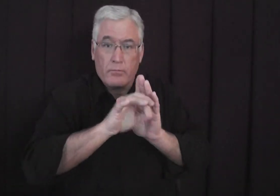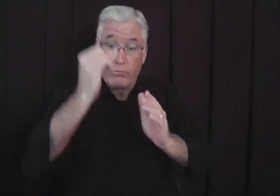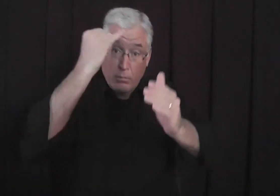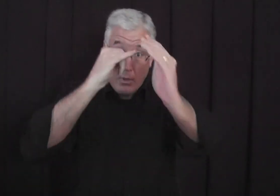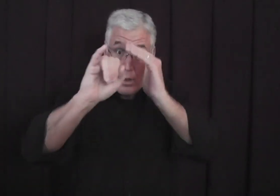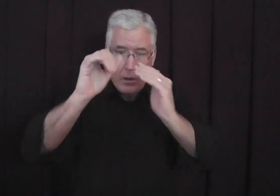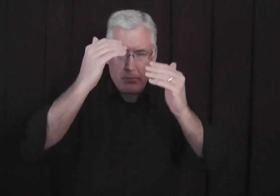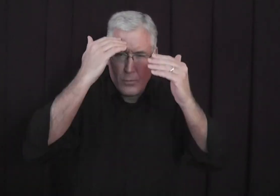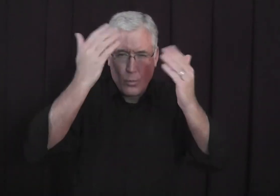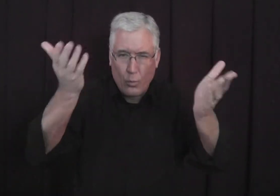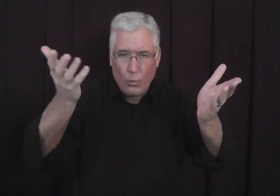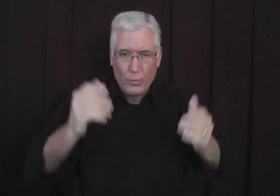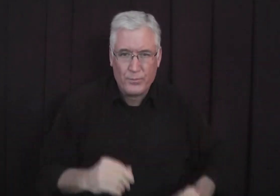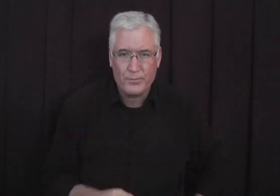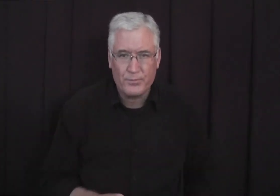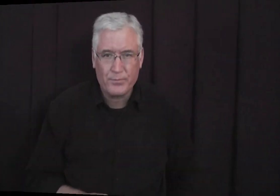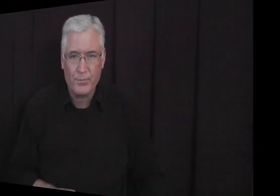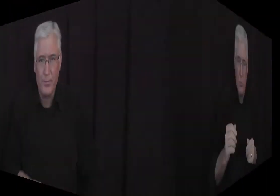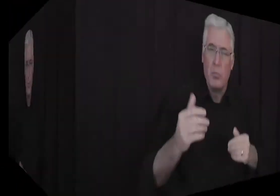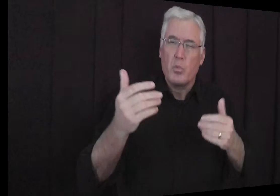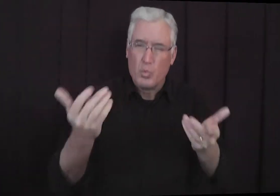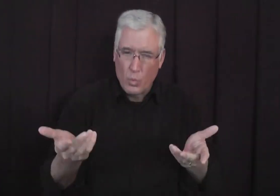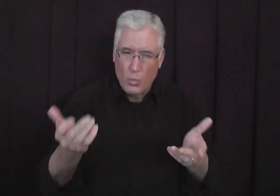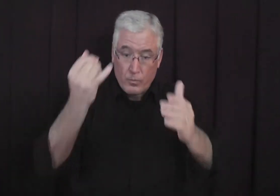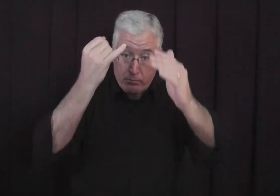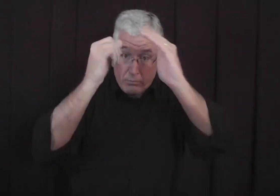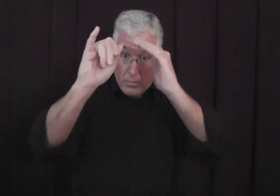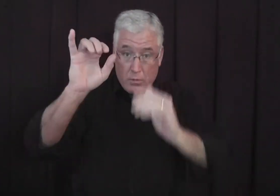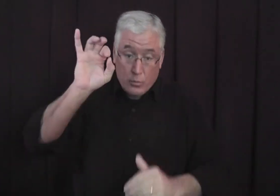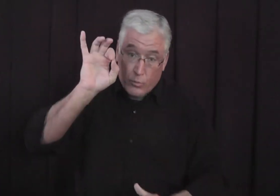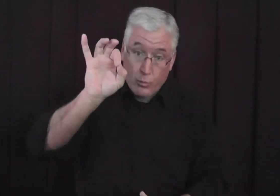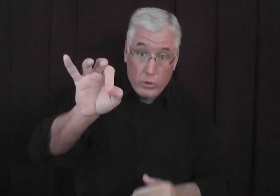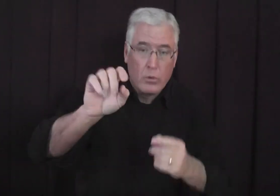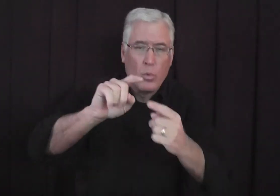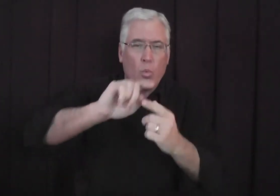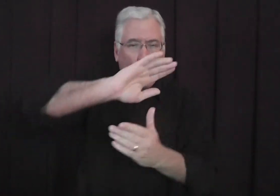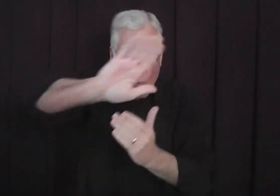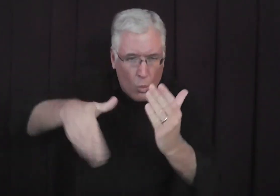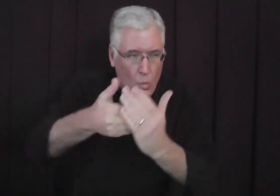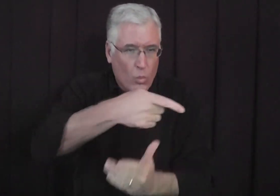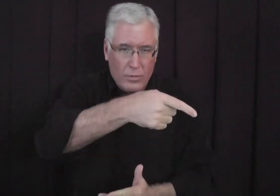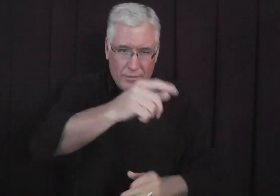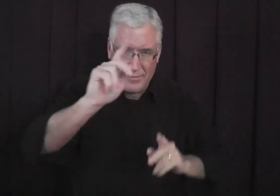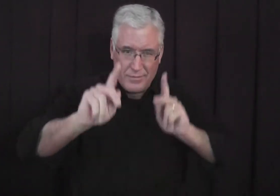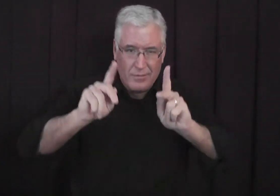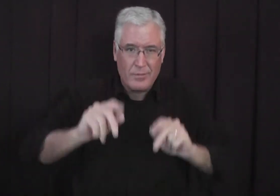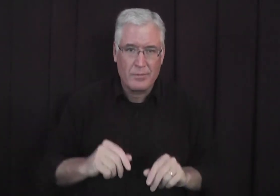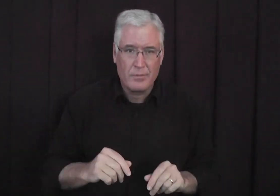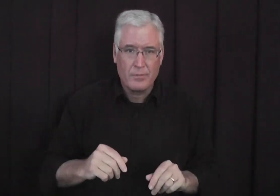God's elect? Isaiah didn't know. So Isaiah, he preached to all people.